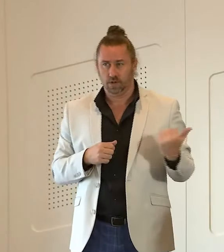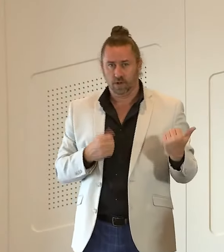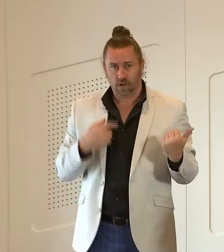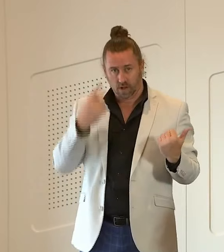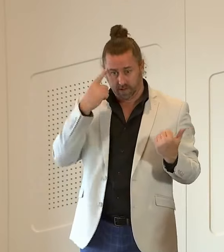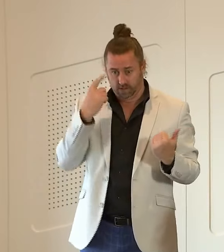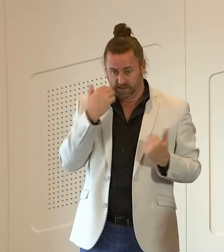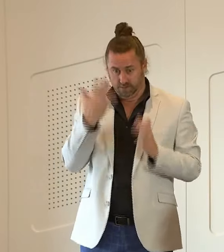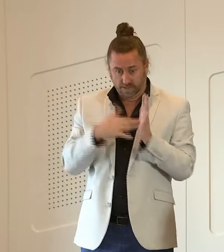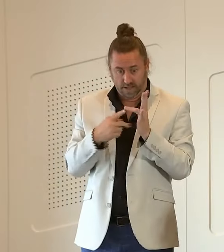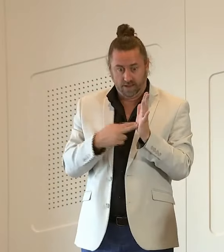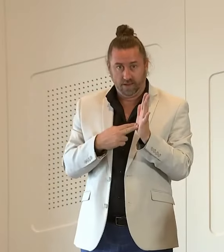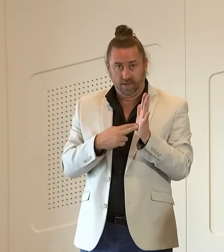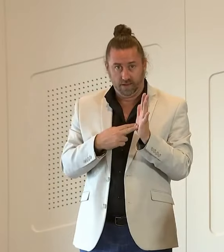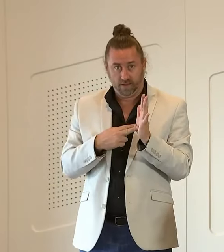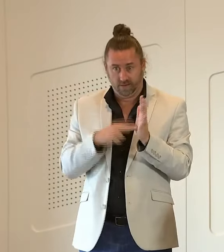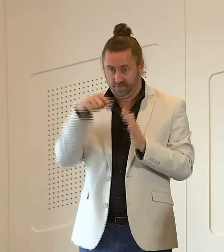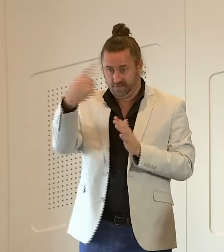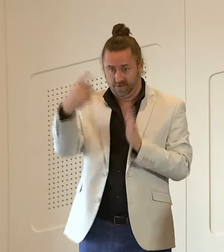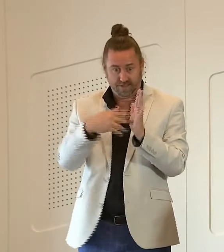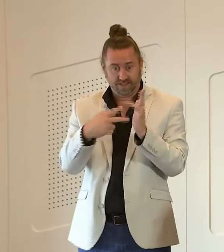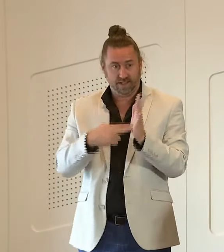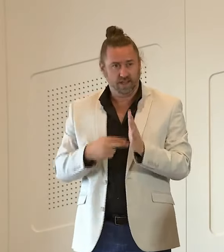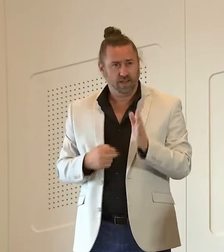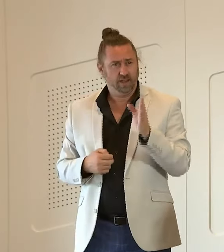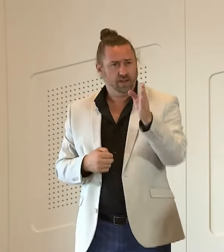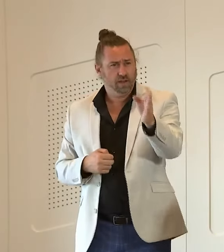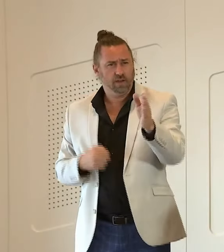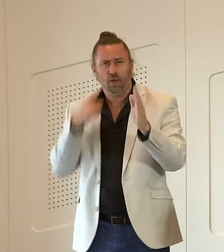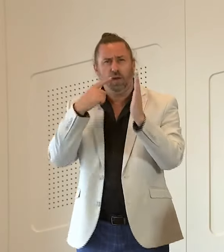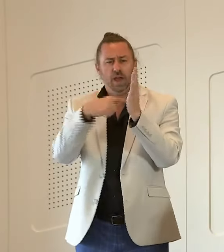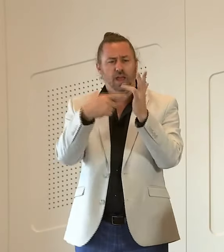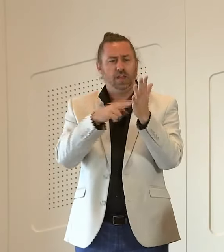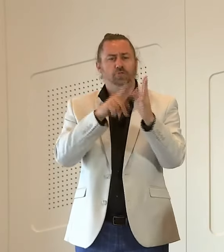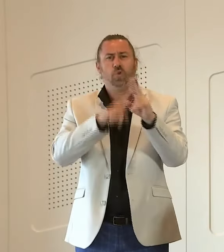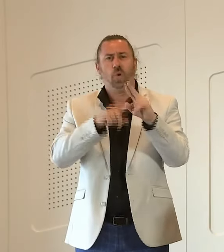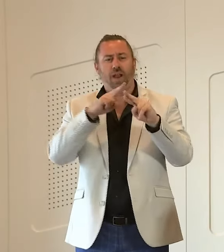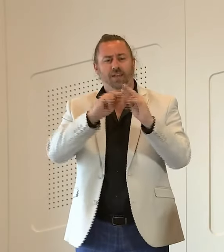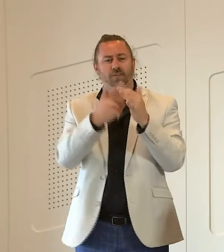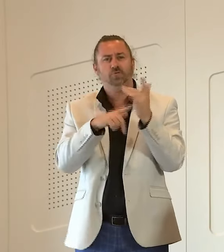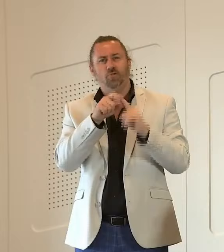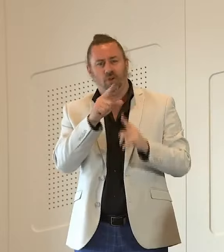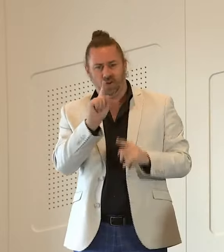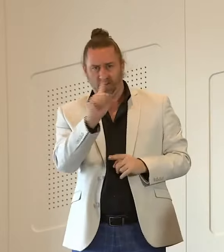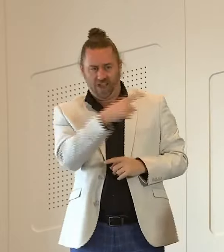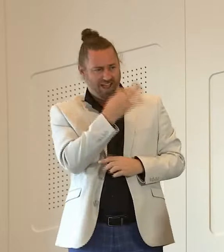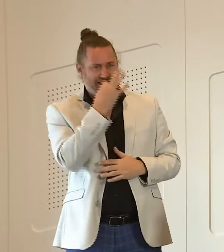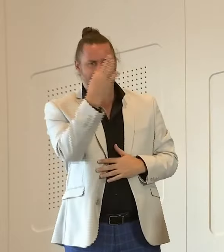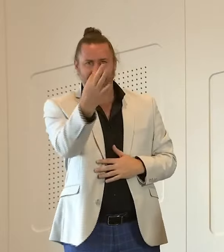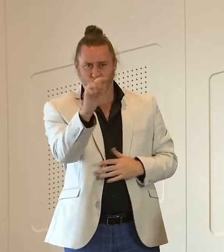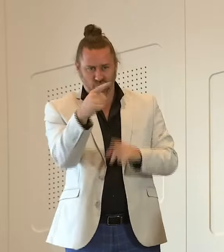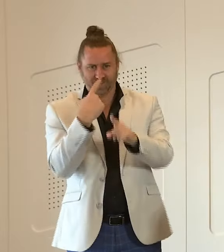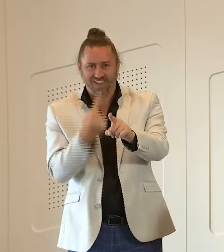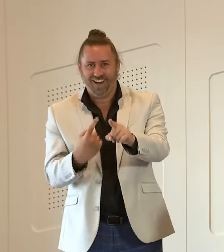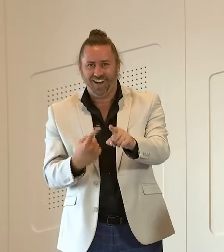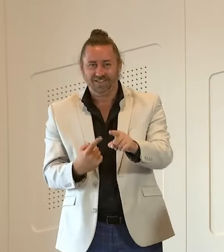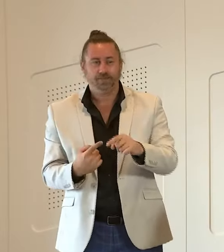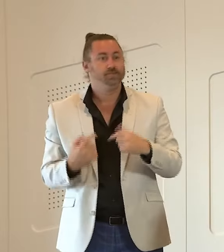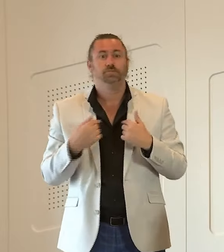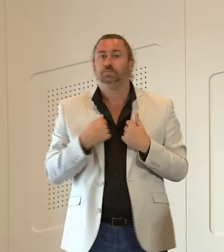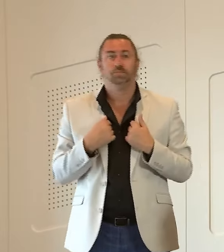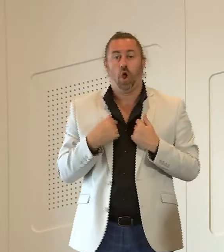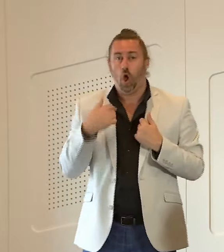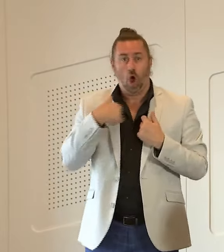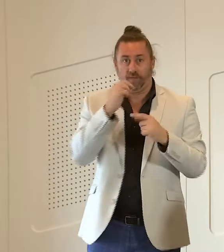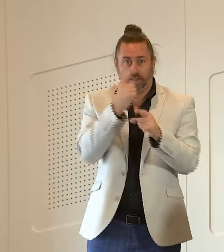it starts on monday my understanding yep what was coming to gerald's reaction to your approach um let me make it very clear i have